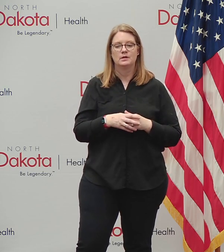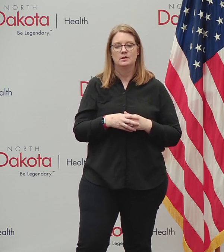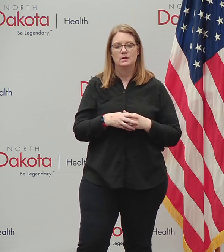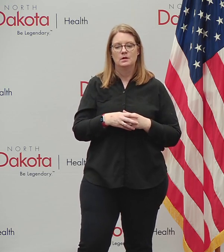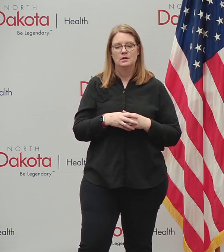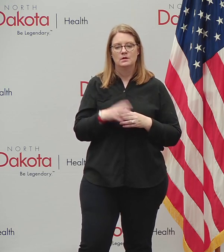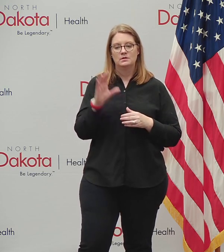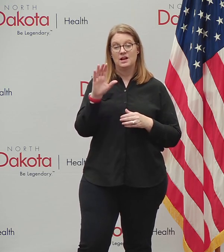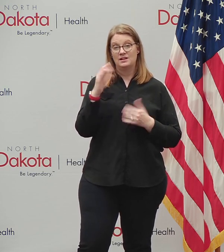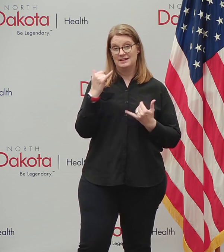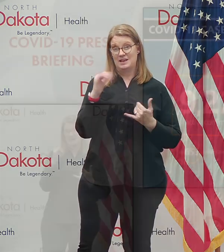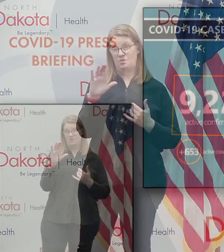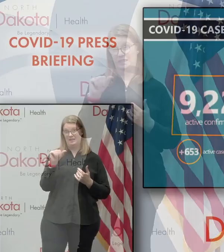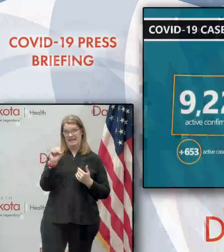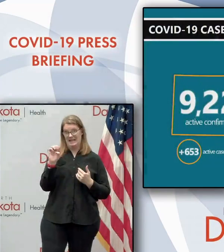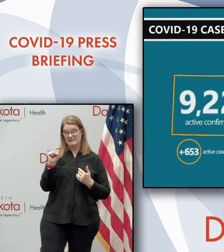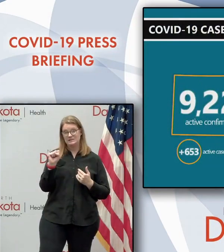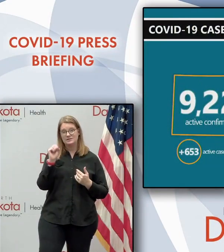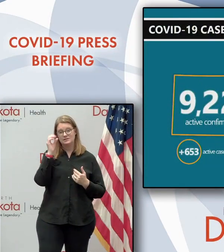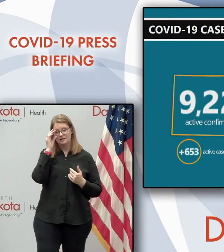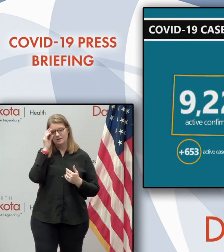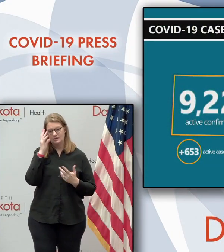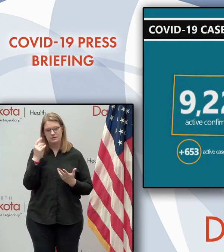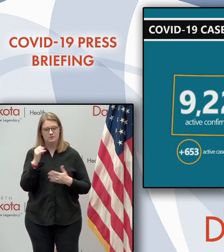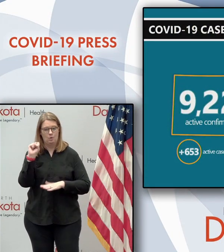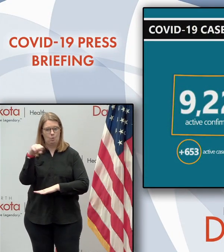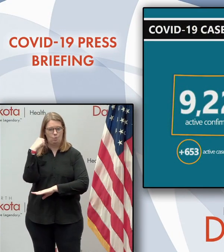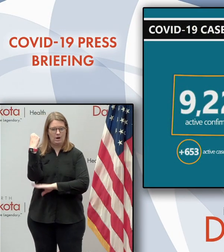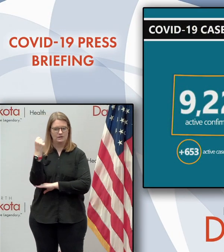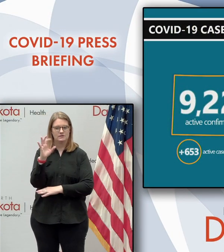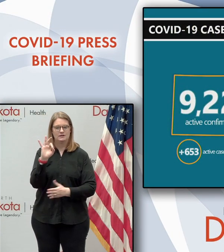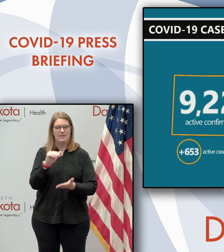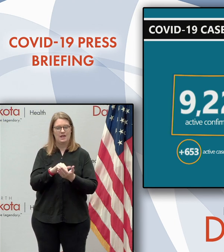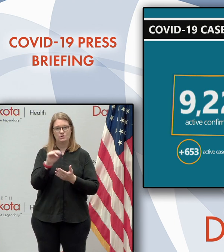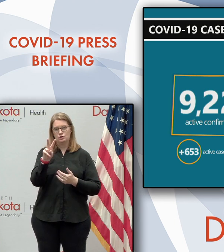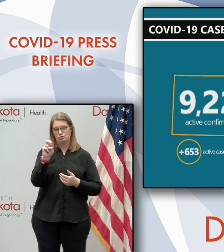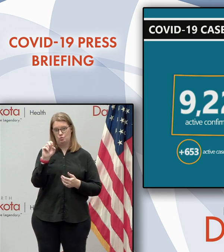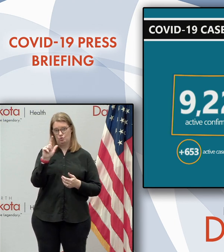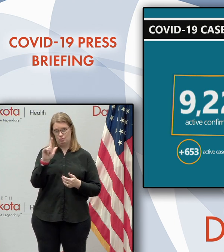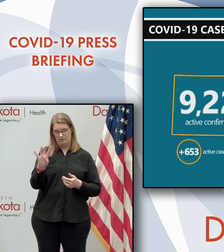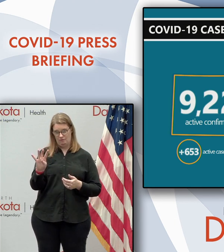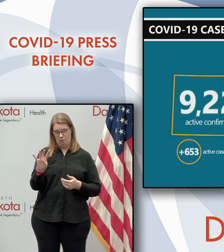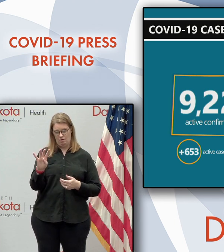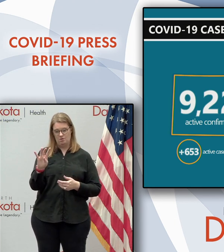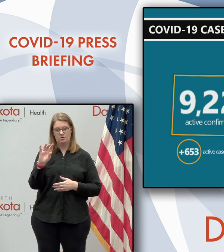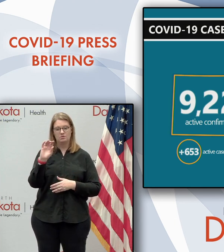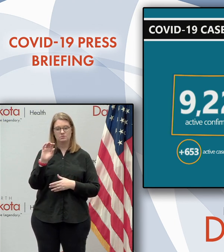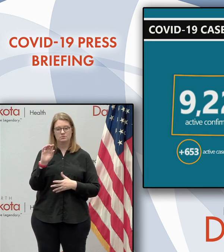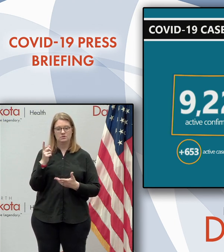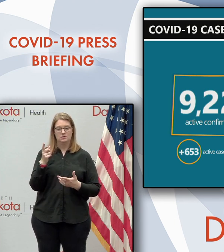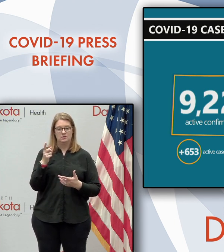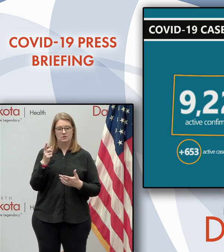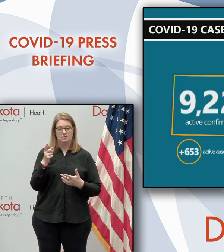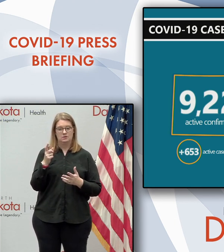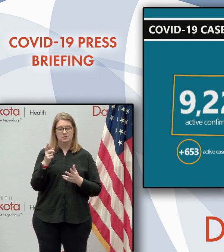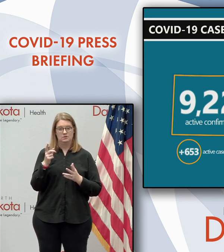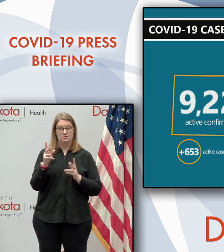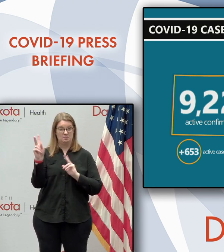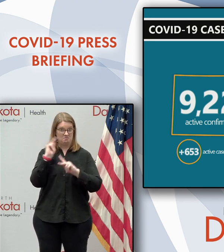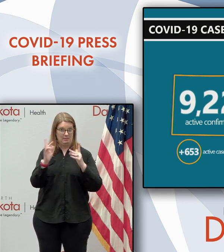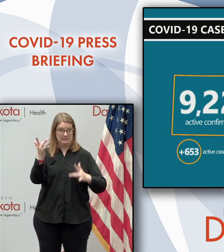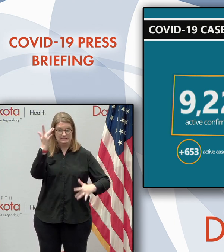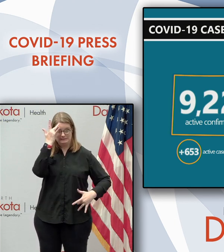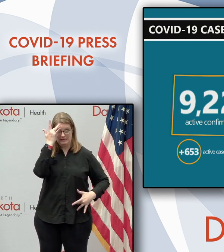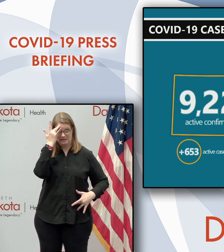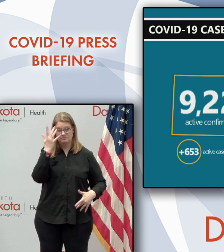of the case breakdown, uh, again, records here, 9,224 record number of active